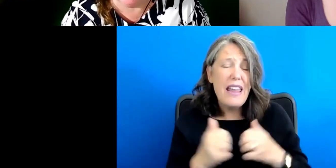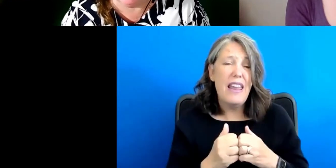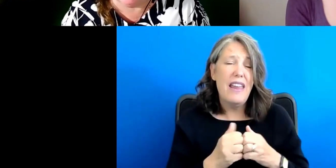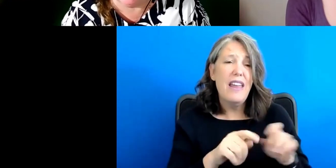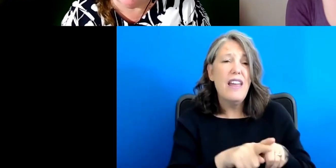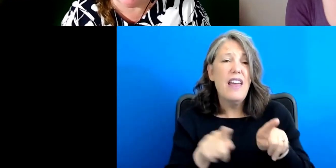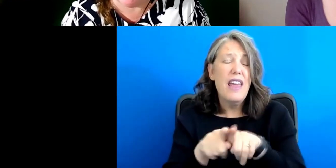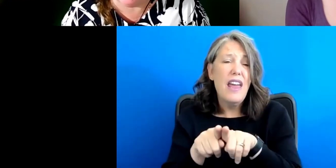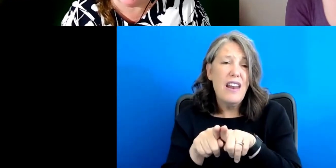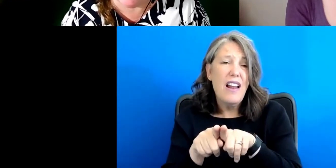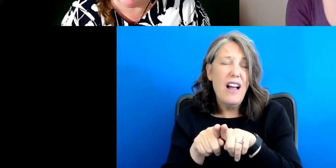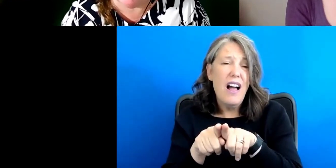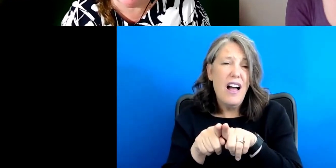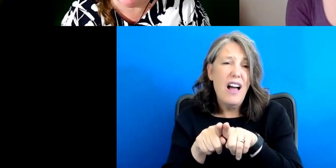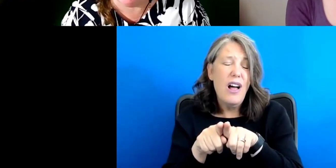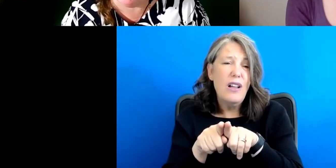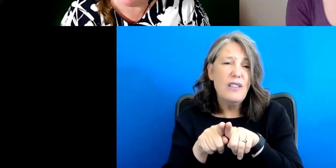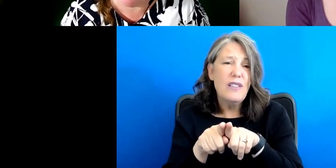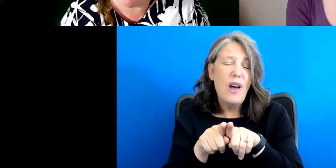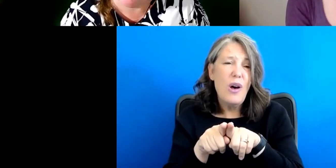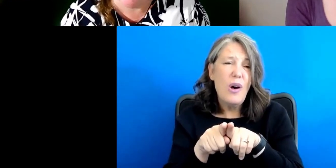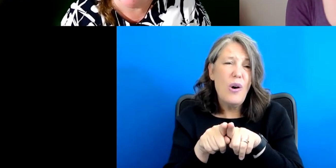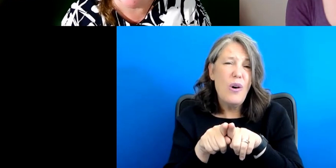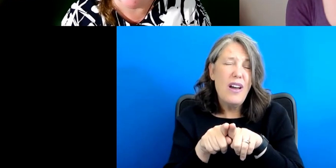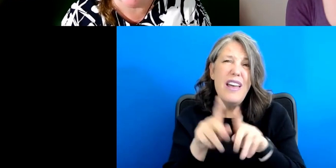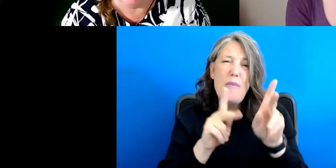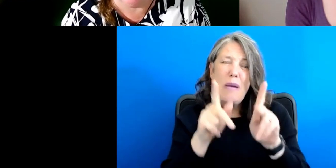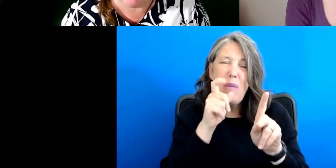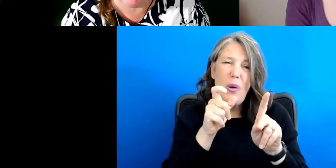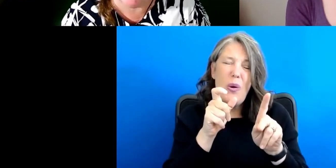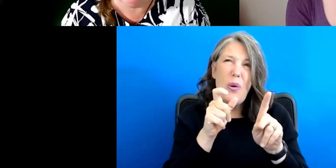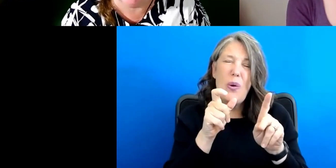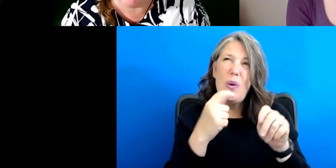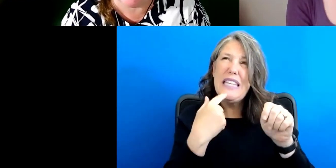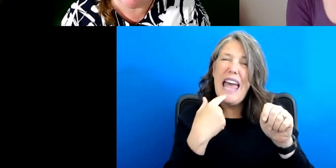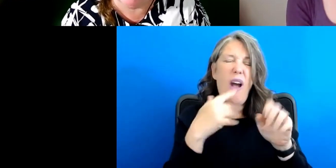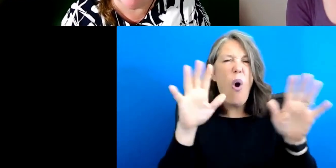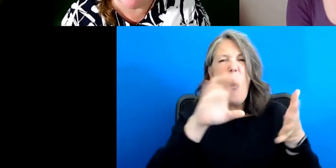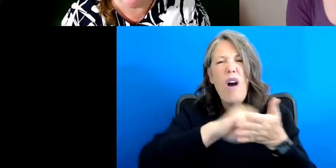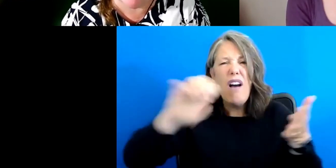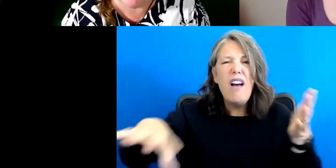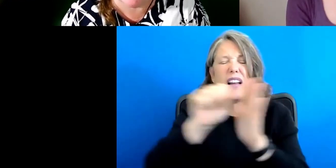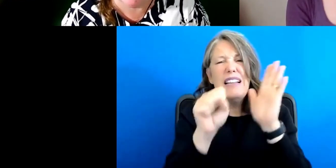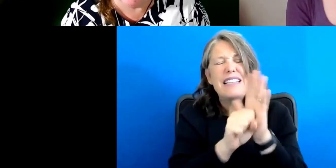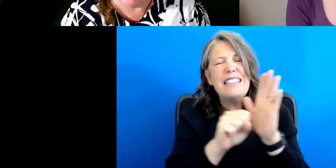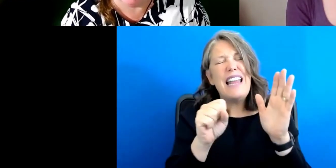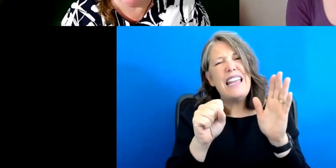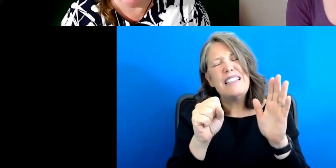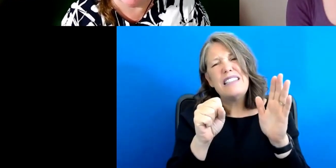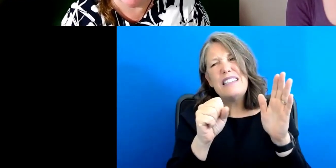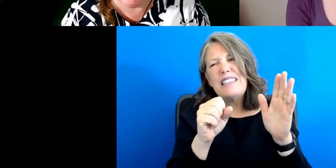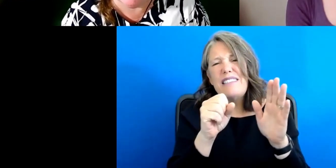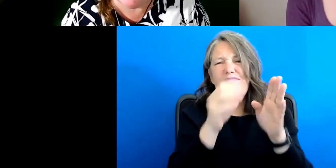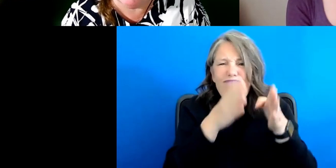counter the opposition's allegation that it takes away state sovereignty, takes away parental rights and